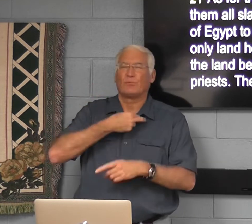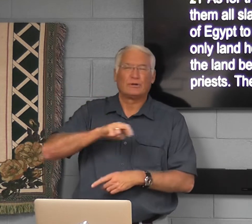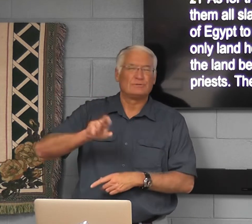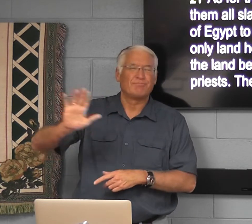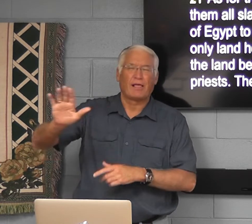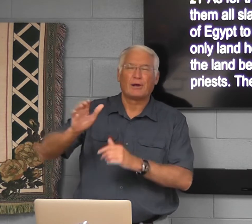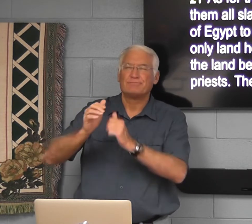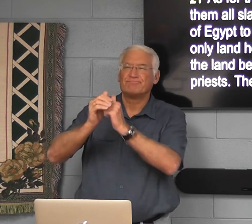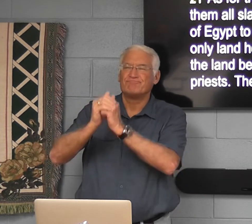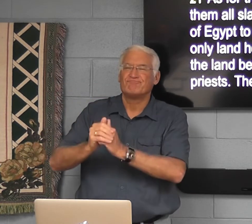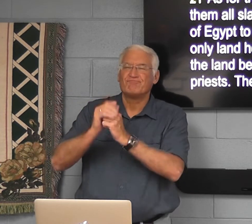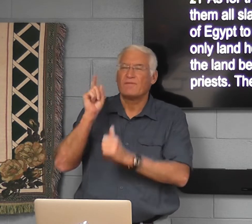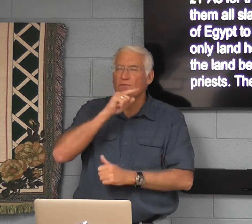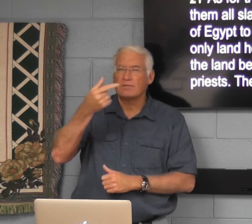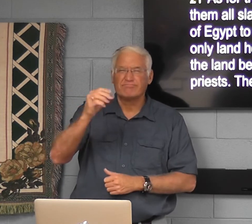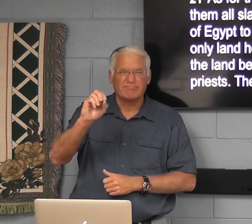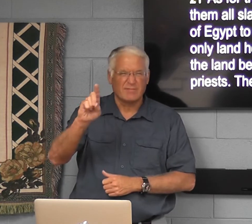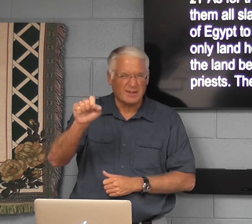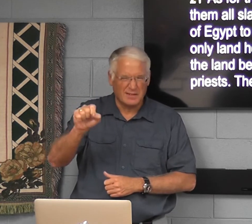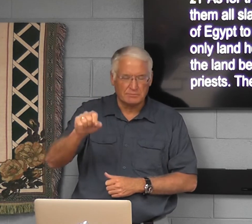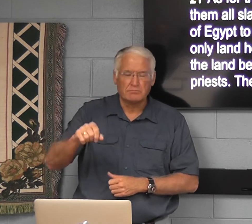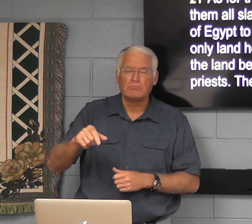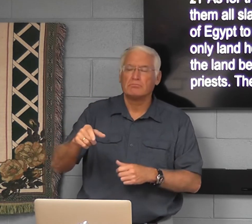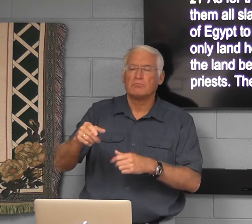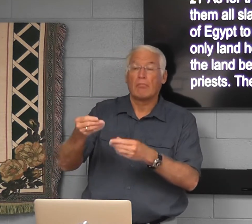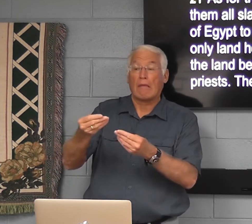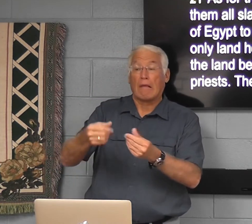They're religious. You know, they worship the false gods.